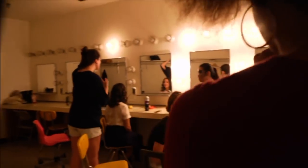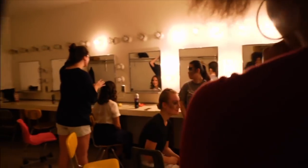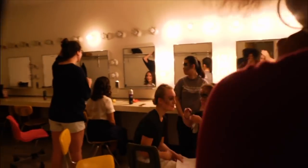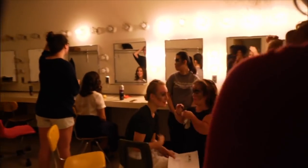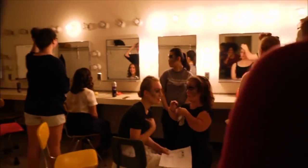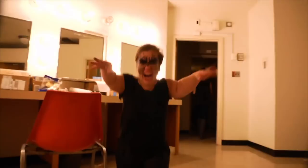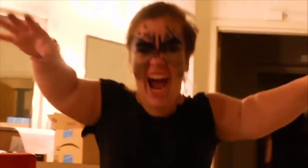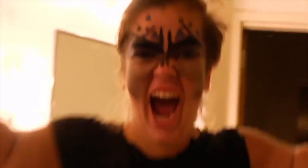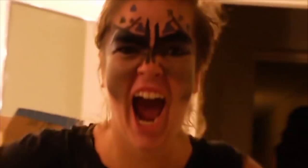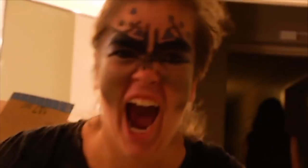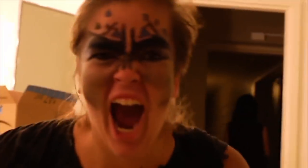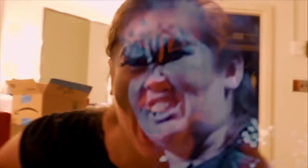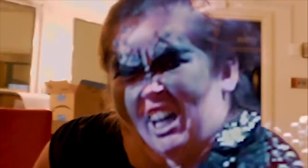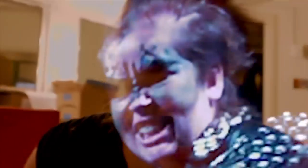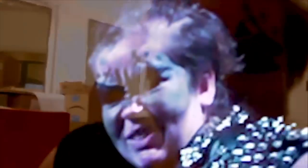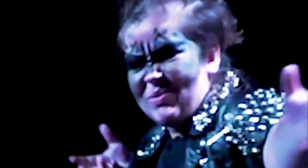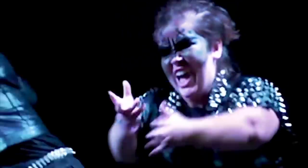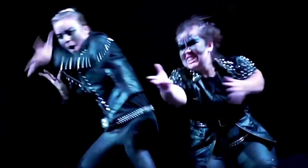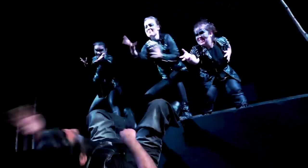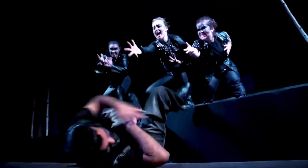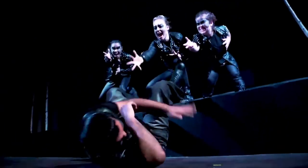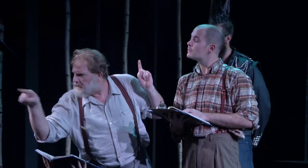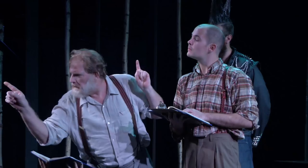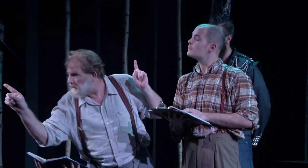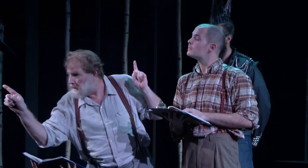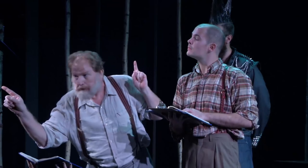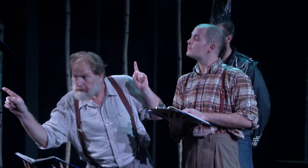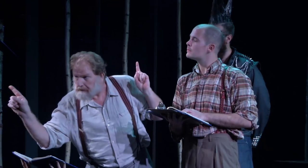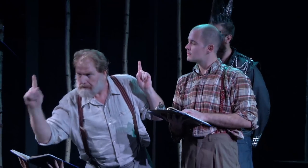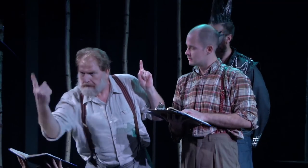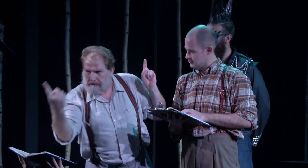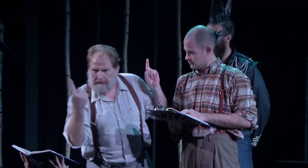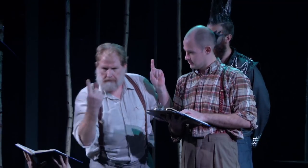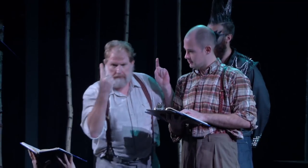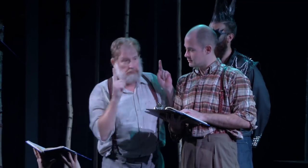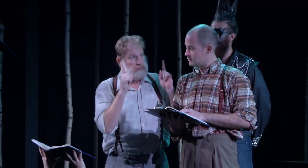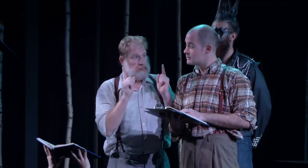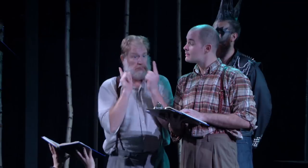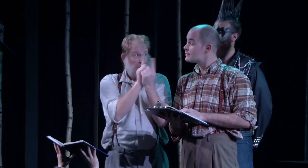Gallaudet has a long history of Shakespeare in American Sign Language, ASL.